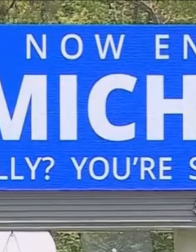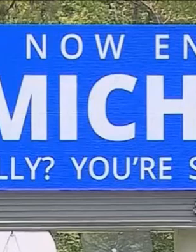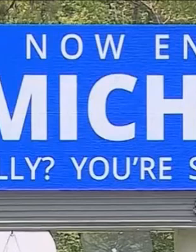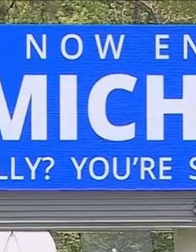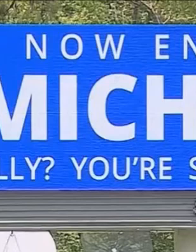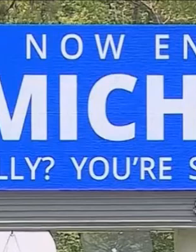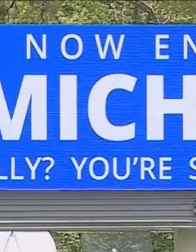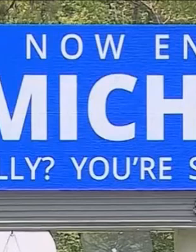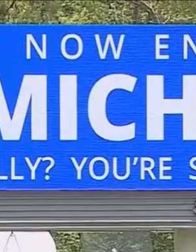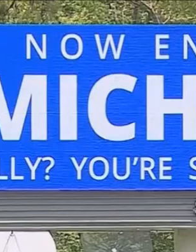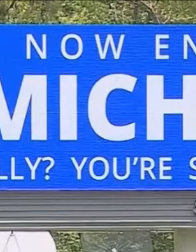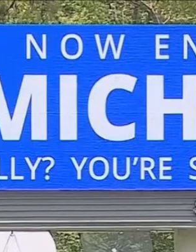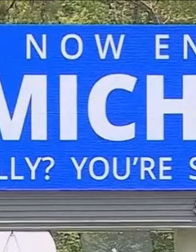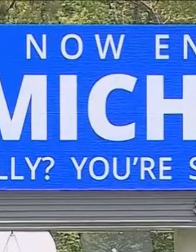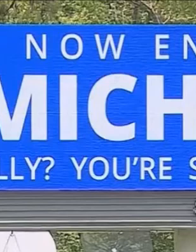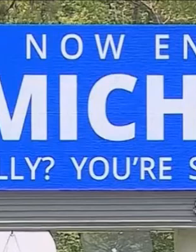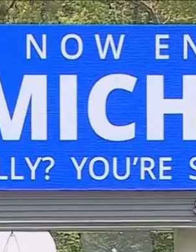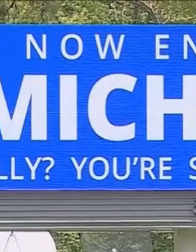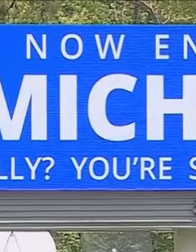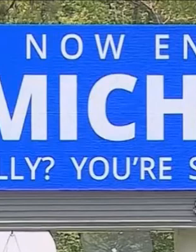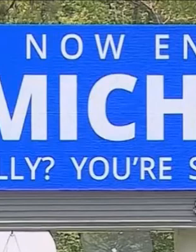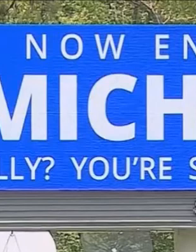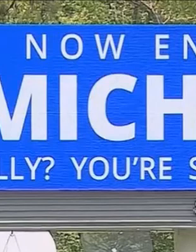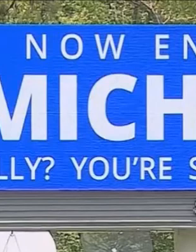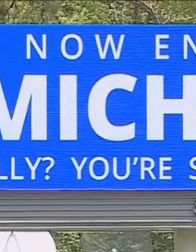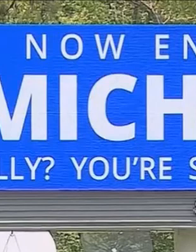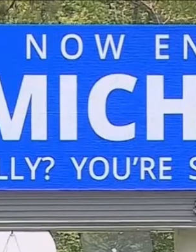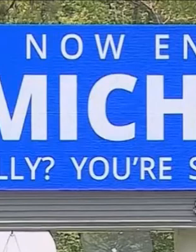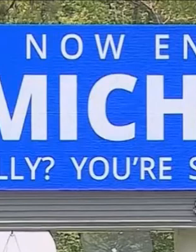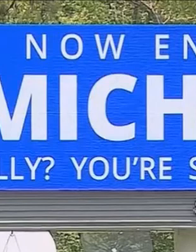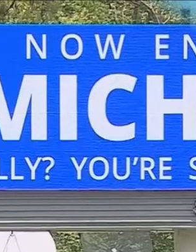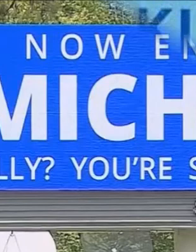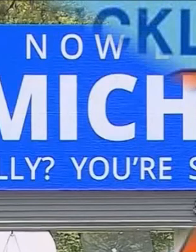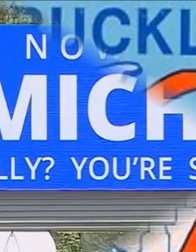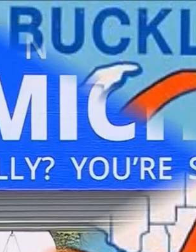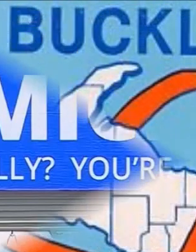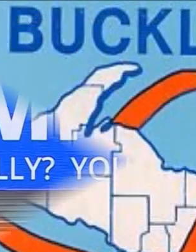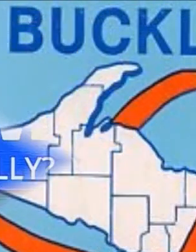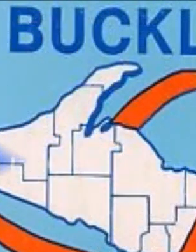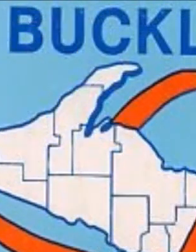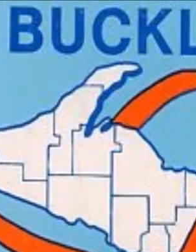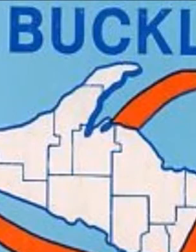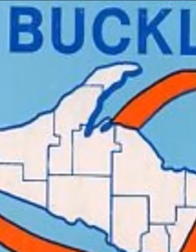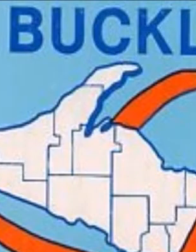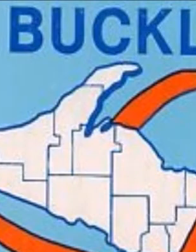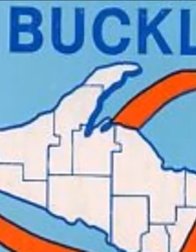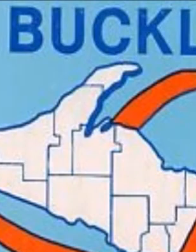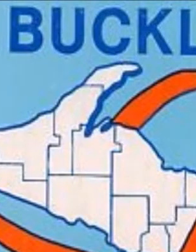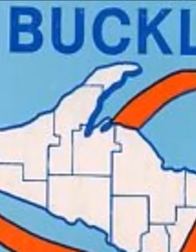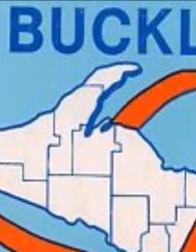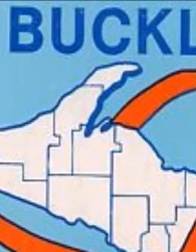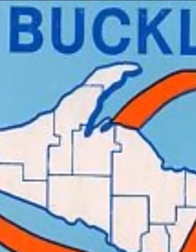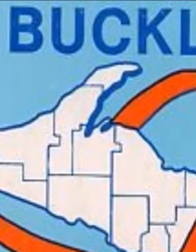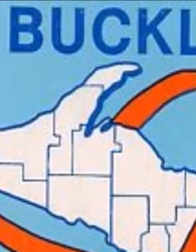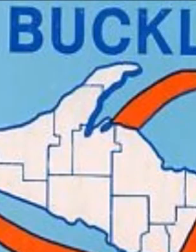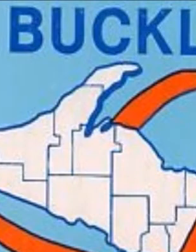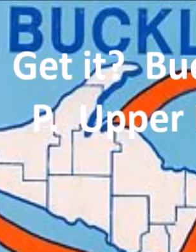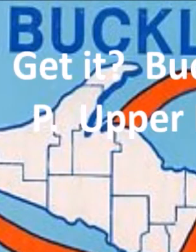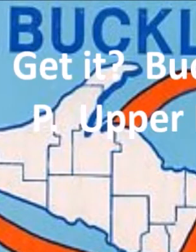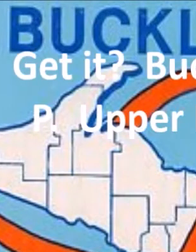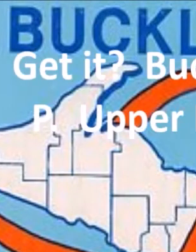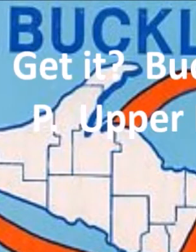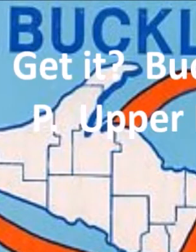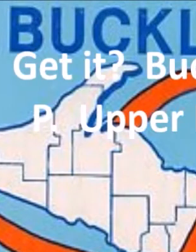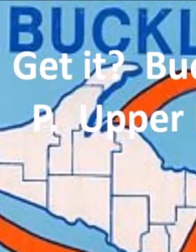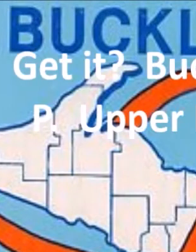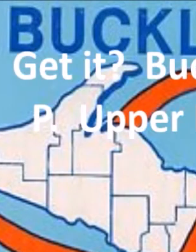I'd still be making these videos. And I just want that to be clear. I know the video's been kind of long, and I appreciate everybody who stuck